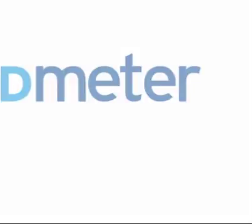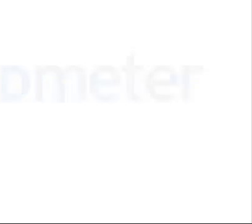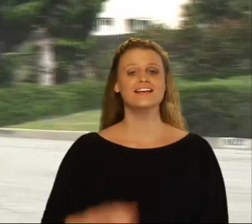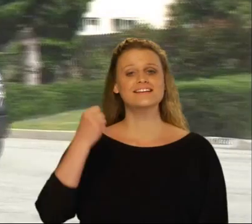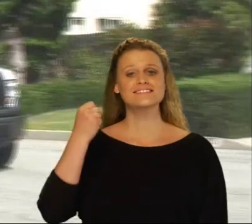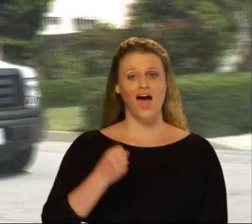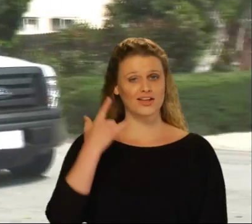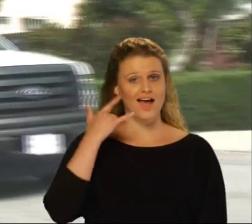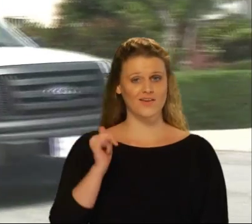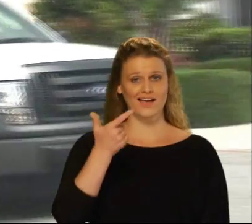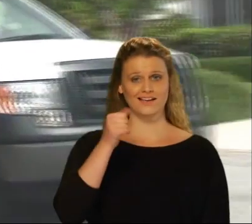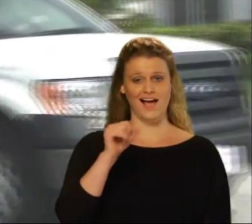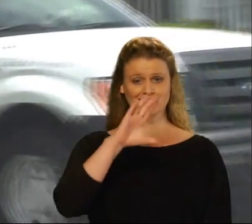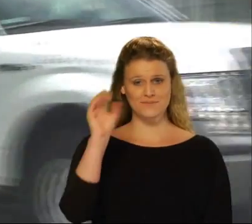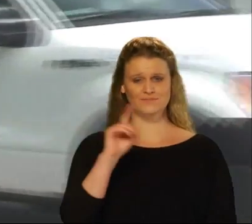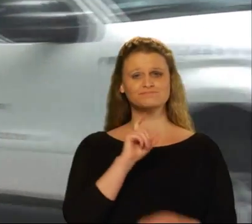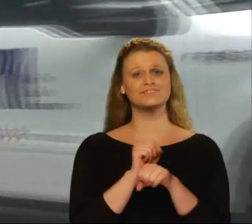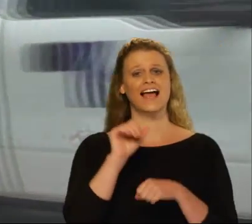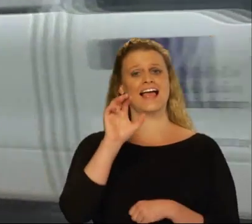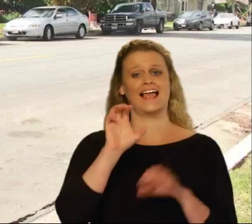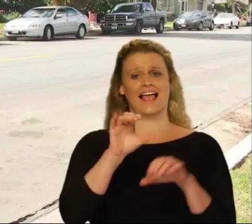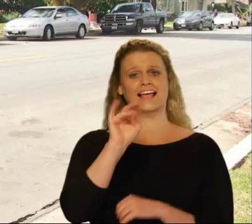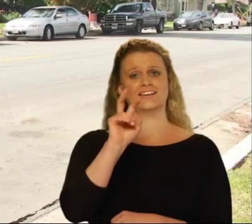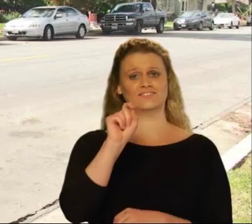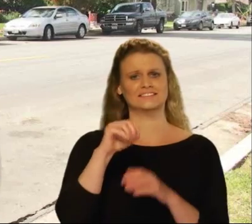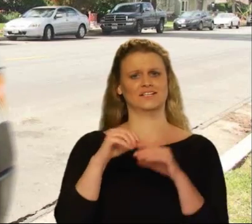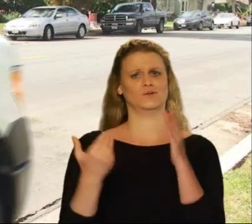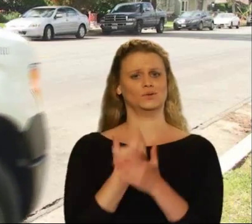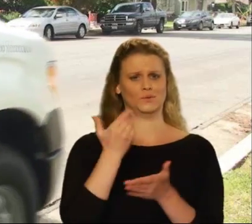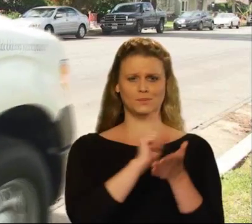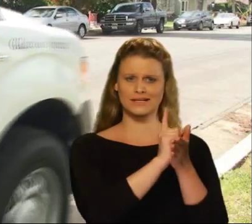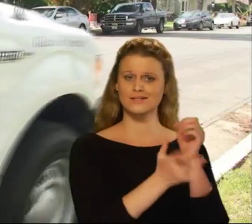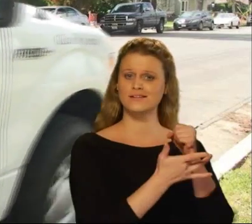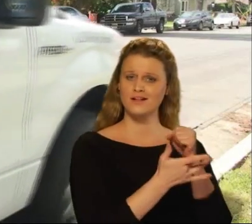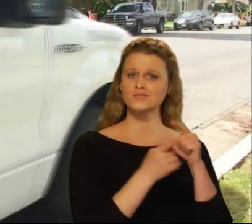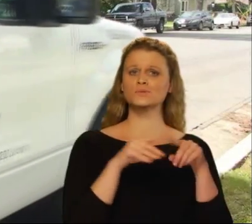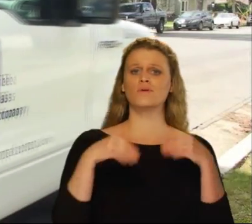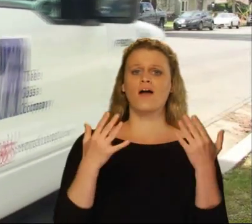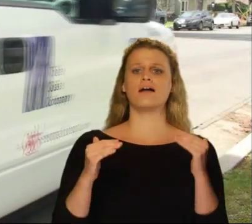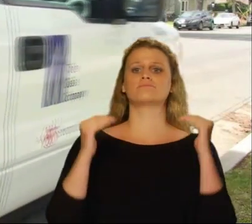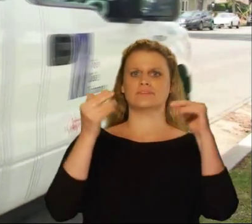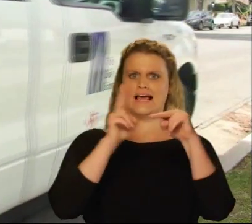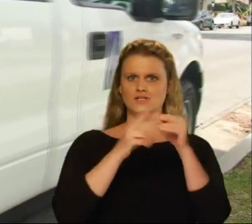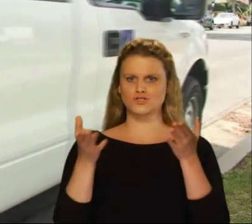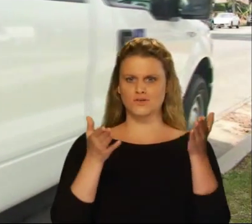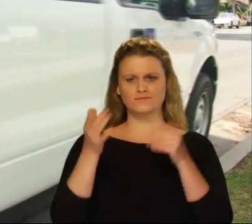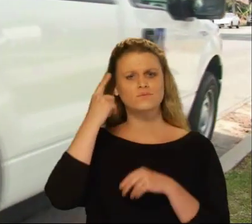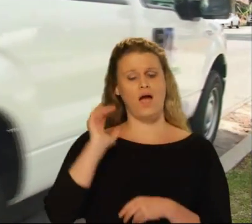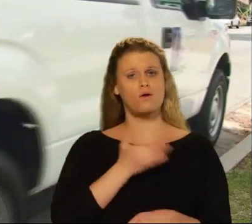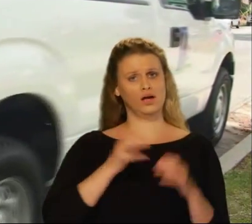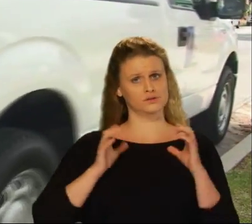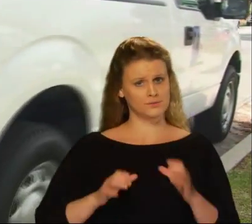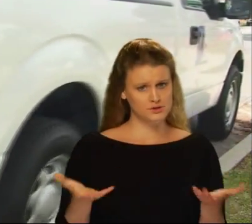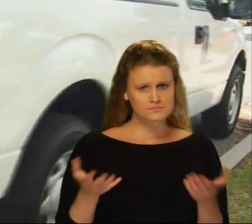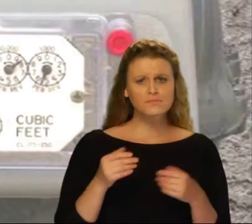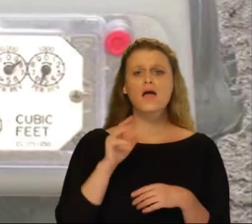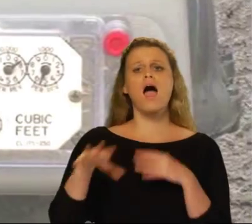Southern California Gas Company is investing in new meter technology to provide enhanced services for our customers by adding a